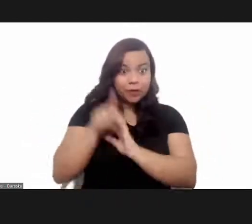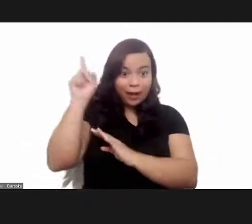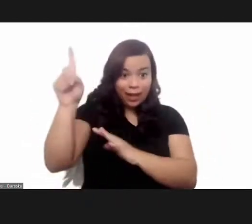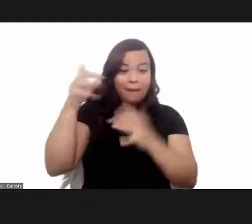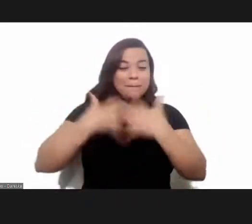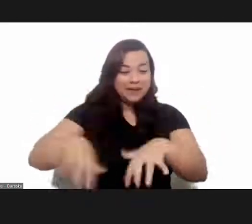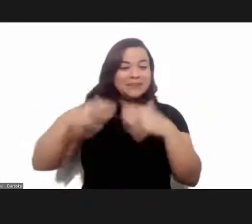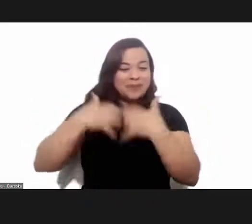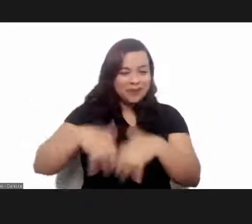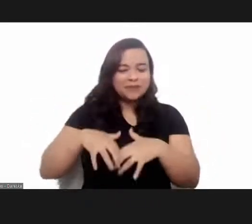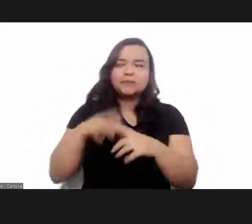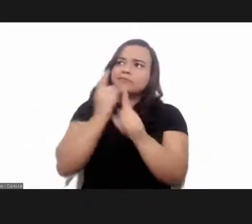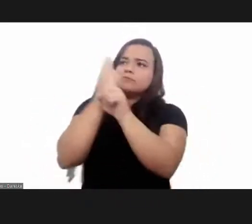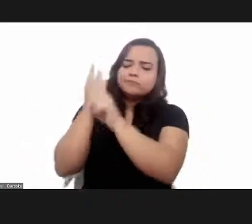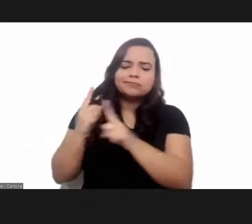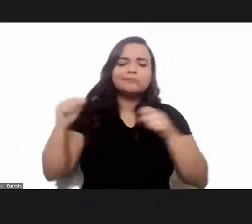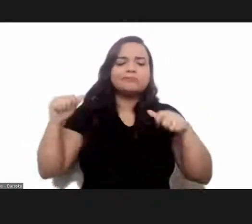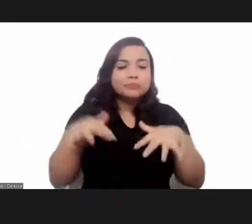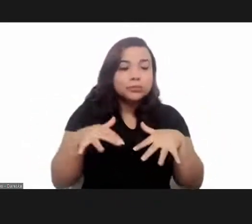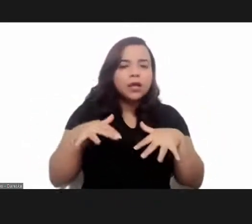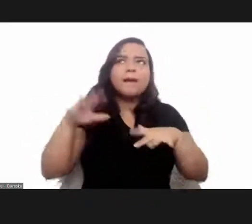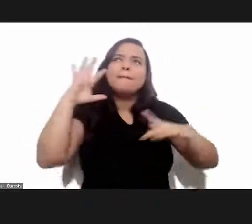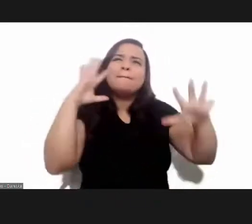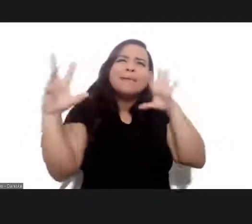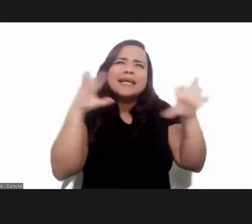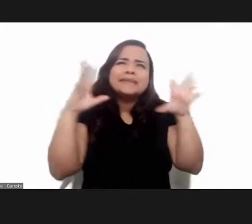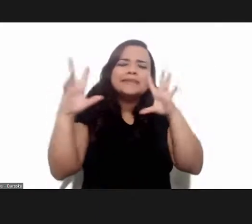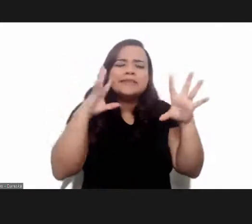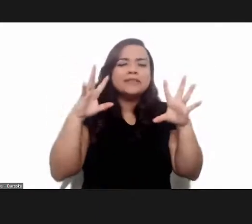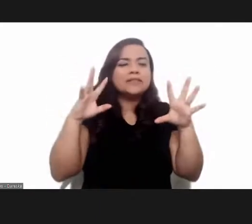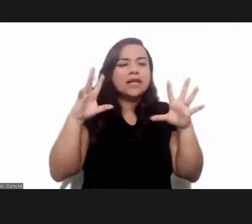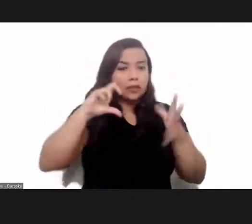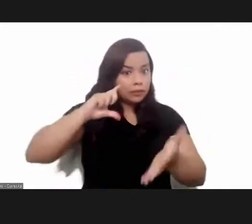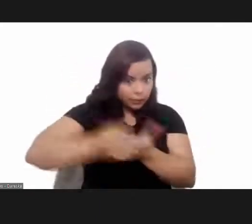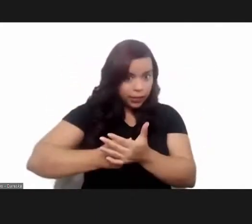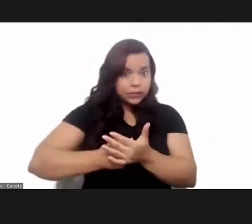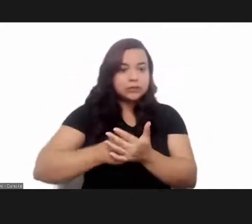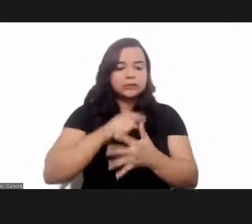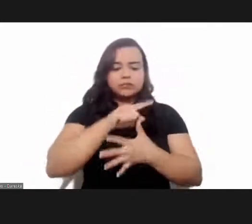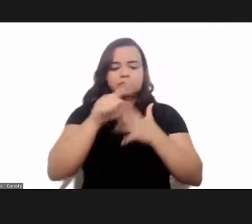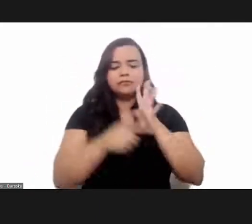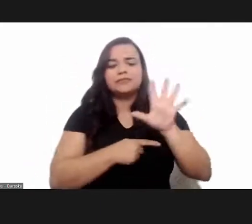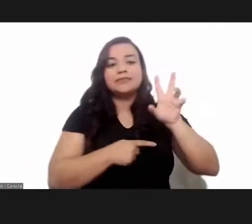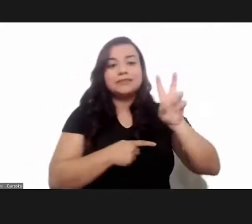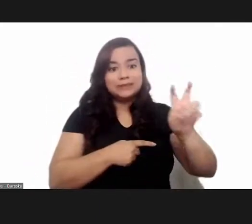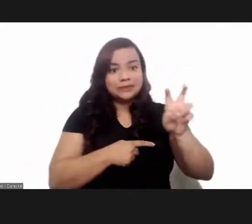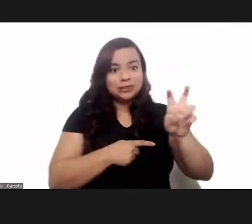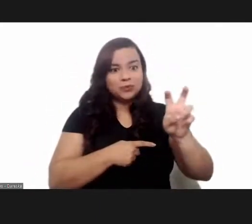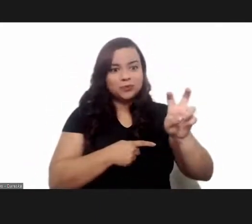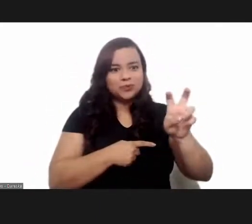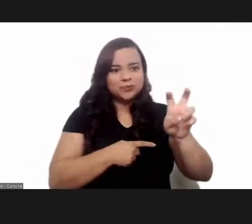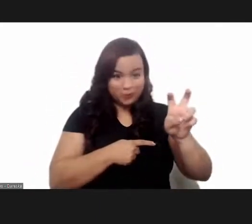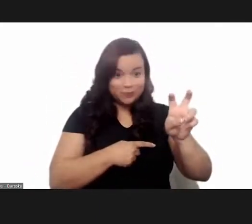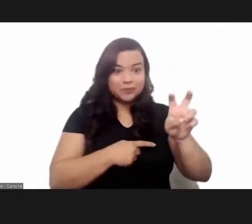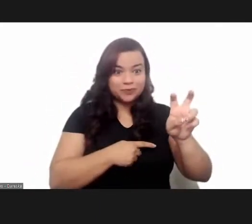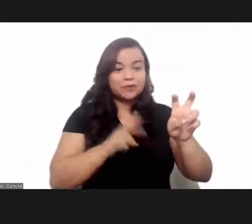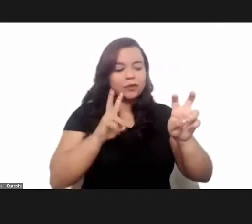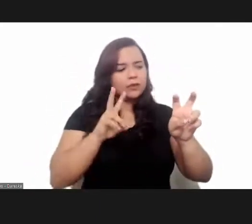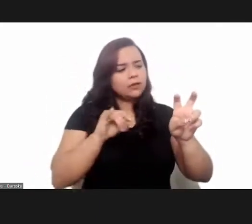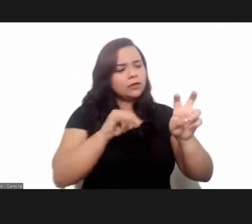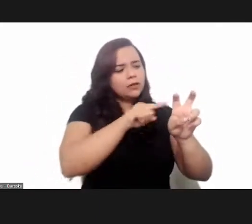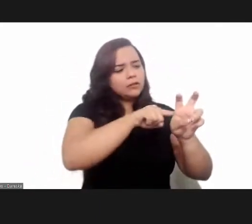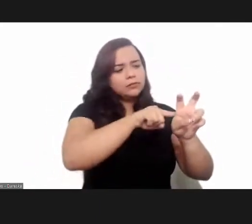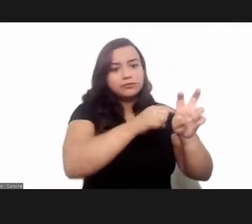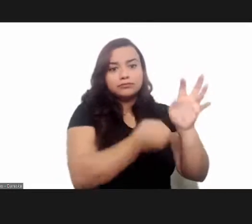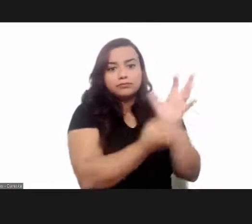places for progress in reflections and definition of the five objectives and goals,